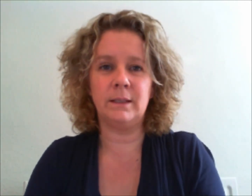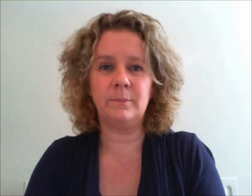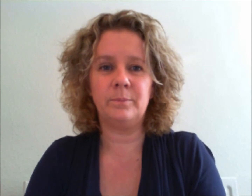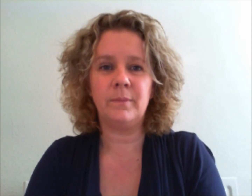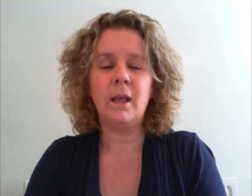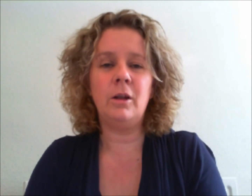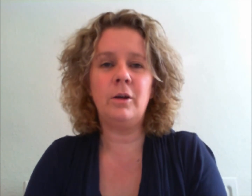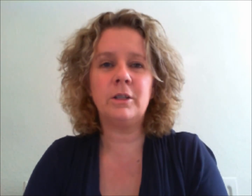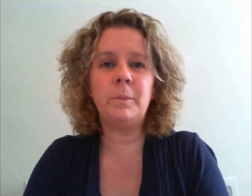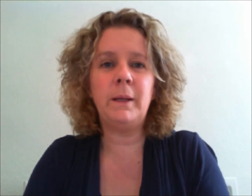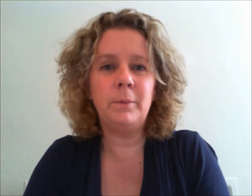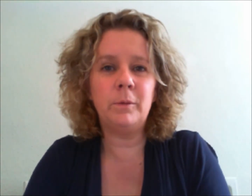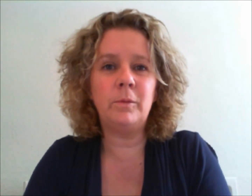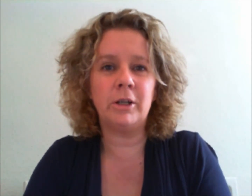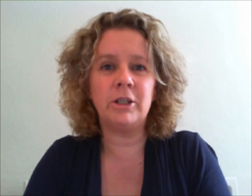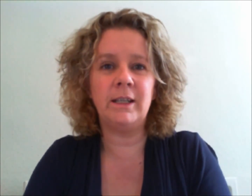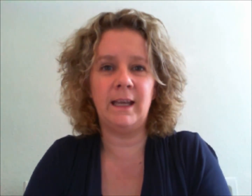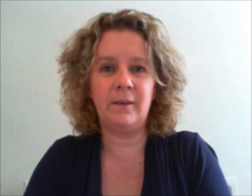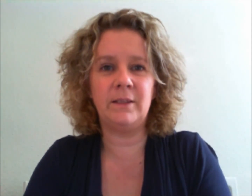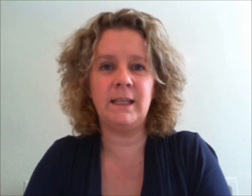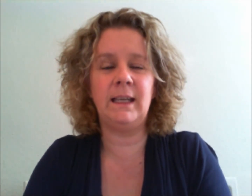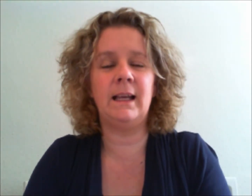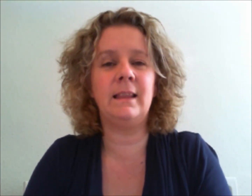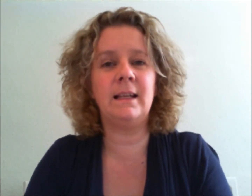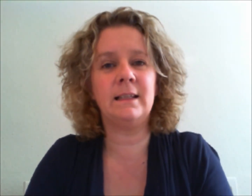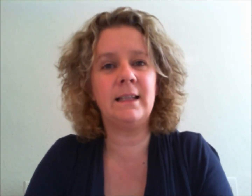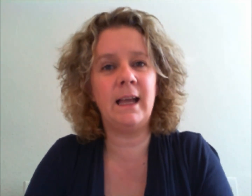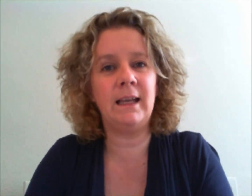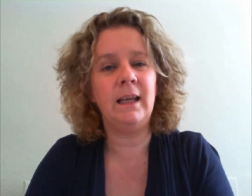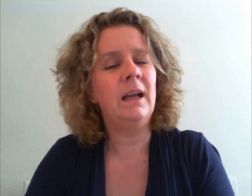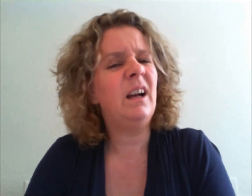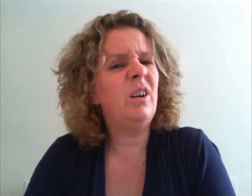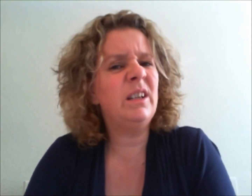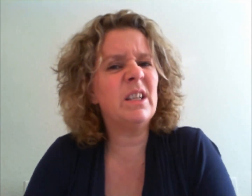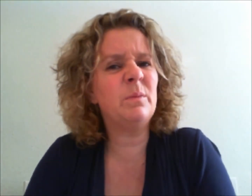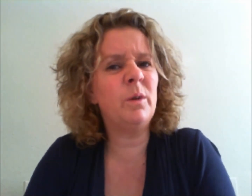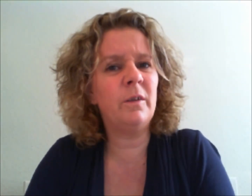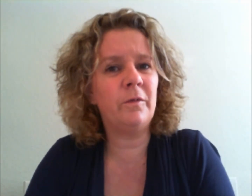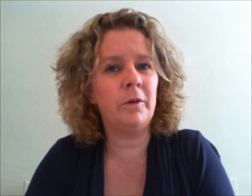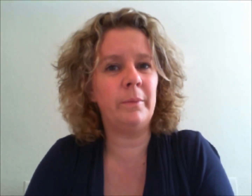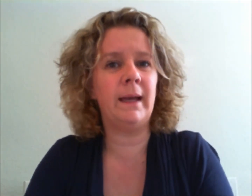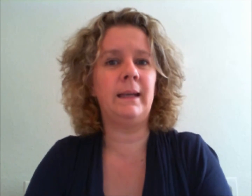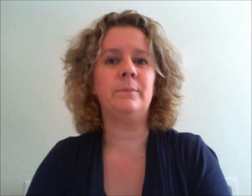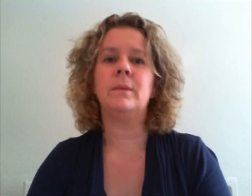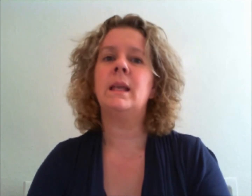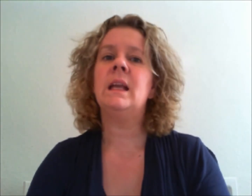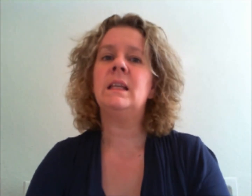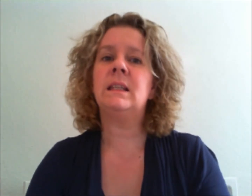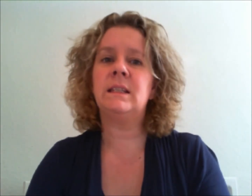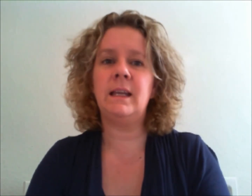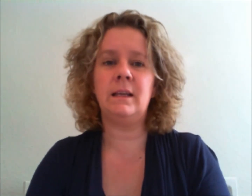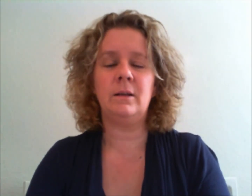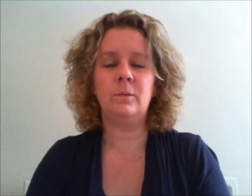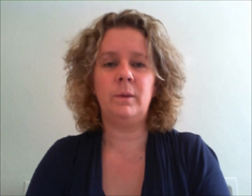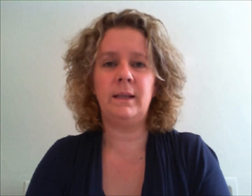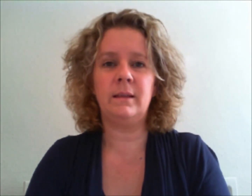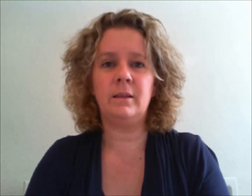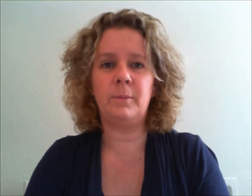lots of people rush EFT and then say oh it doesn't work for me stick with the